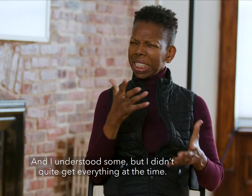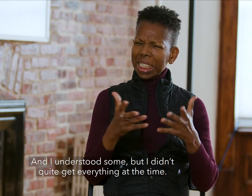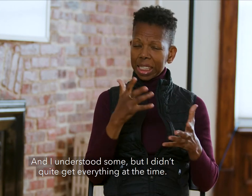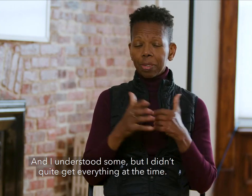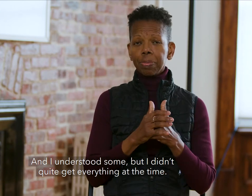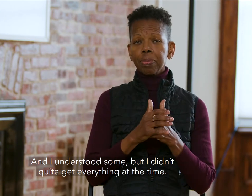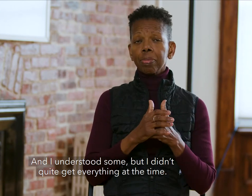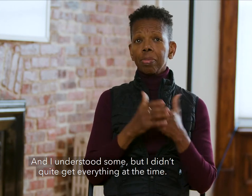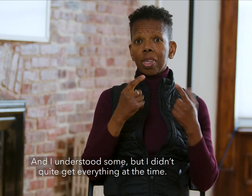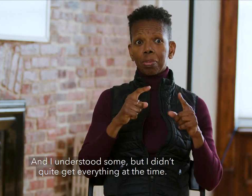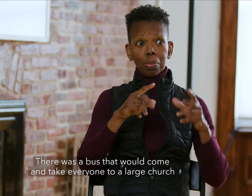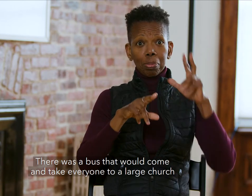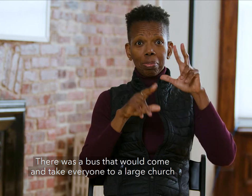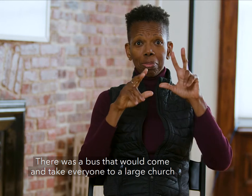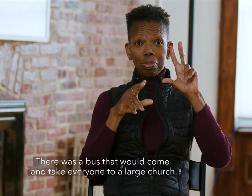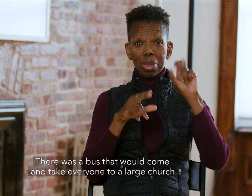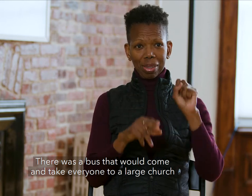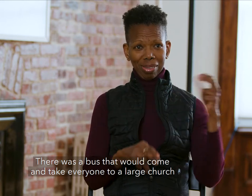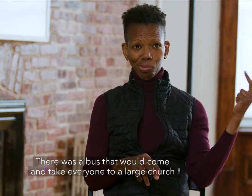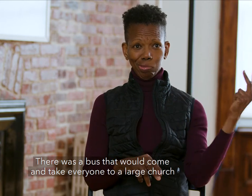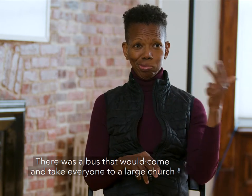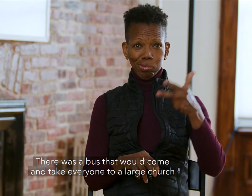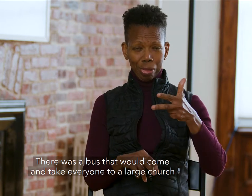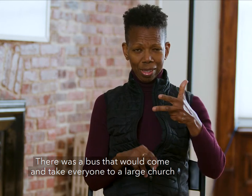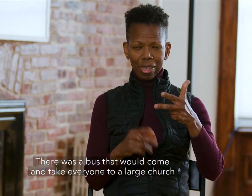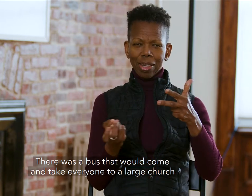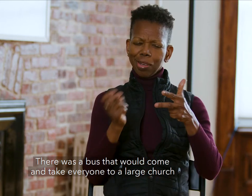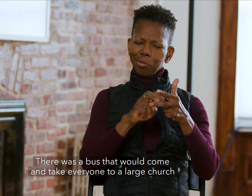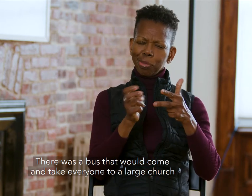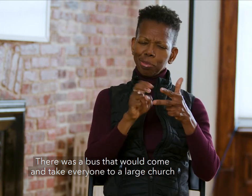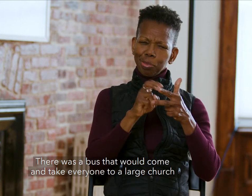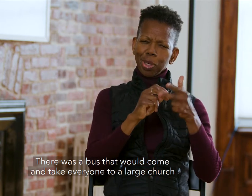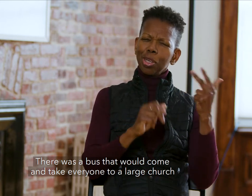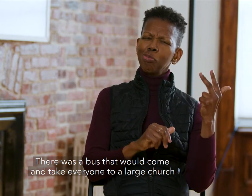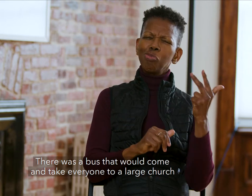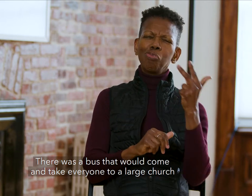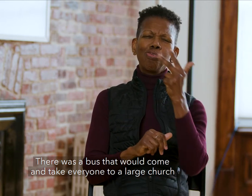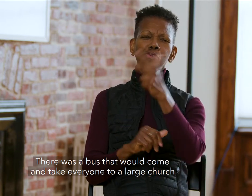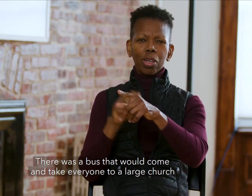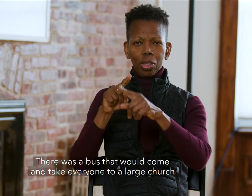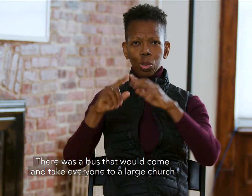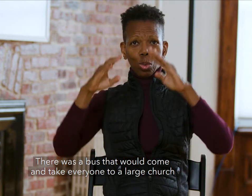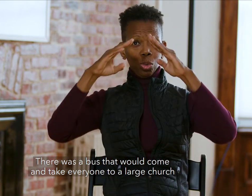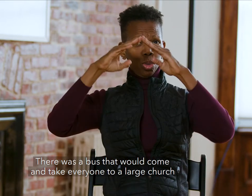didn't quite get everything at the time. There was a bus that would come and take everyone to a large church.